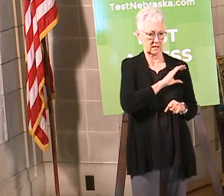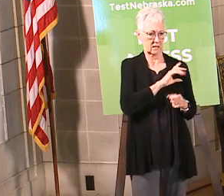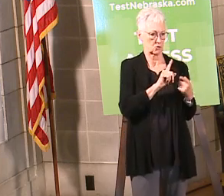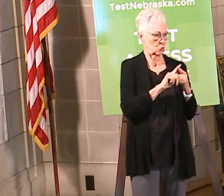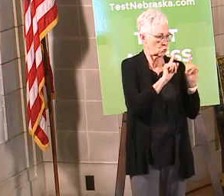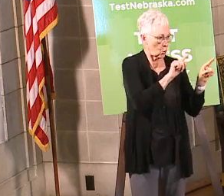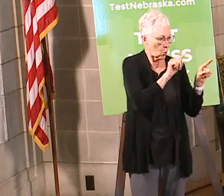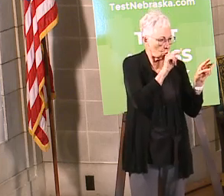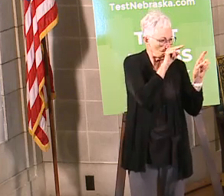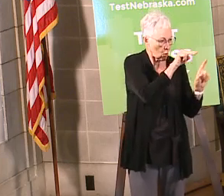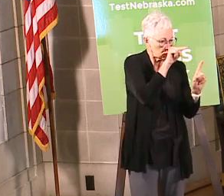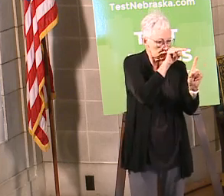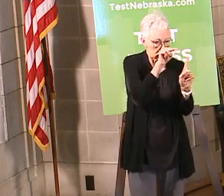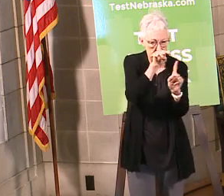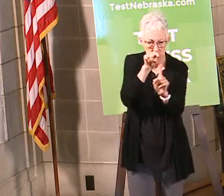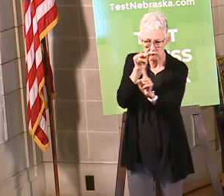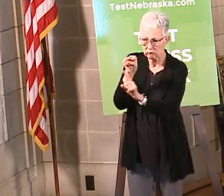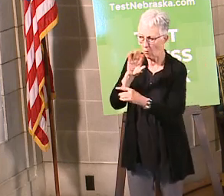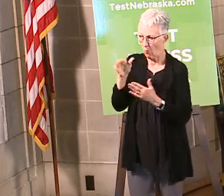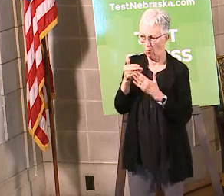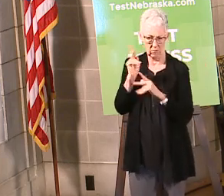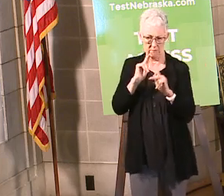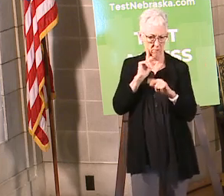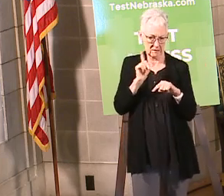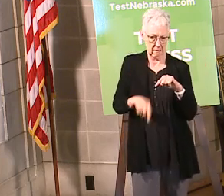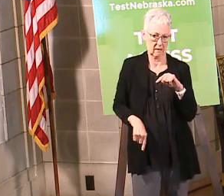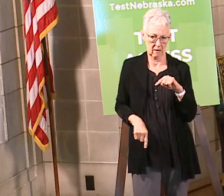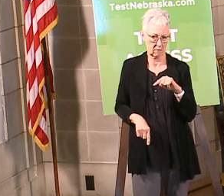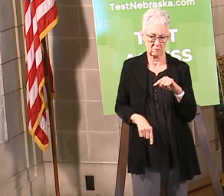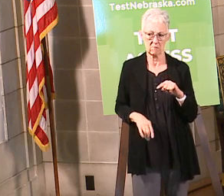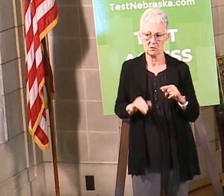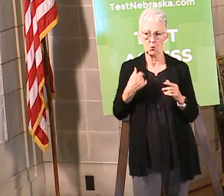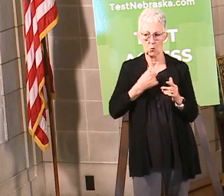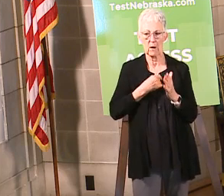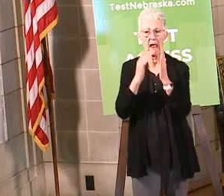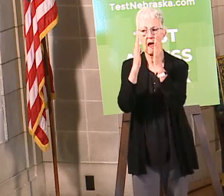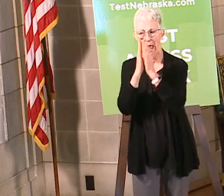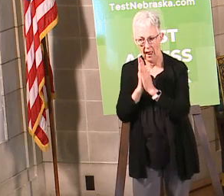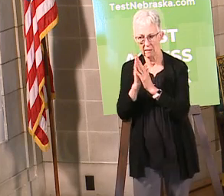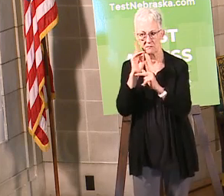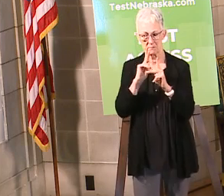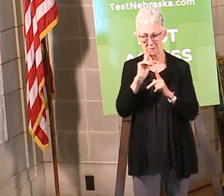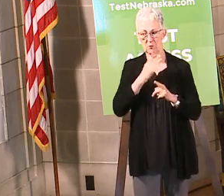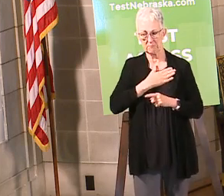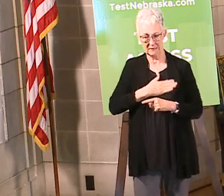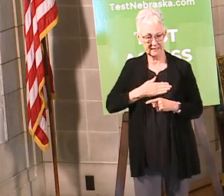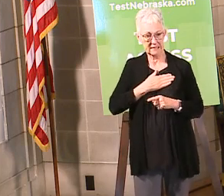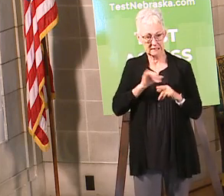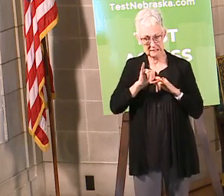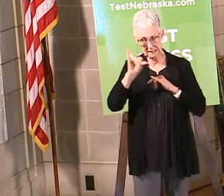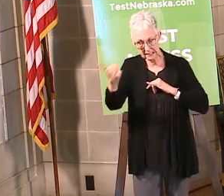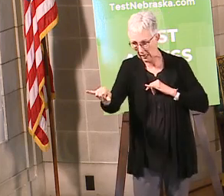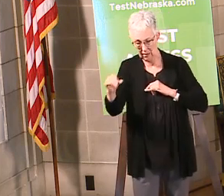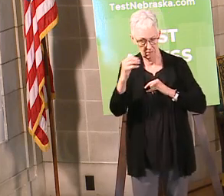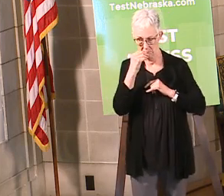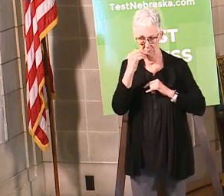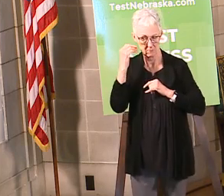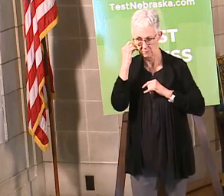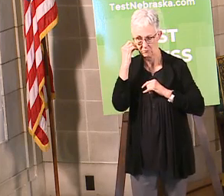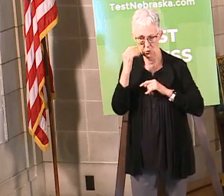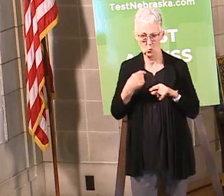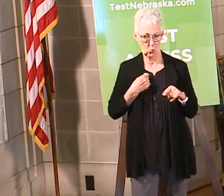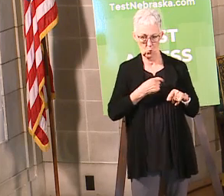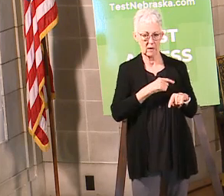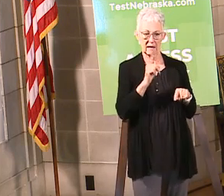that's why we ask people to comply. And that's really been our entire approach throughout this entire pandemic. We don't have enough police to sit on everybody's doorstep.